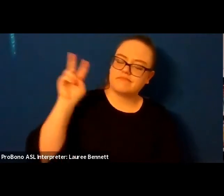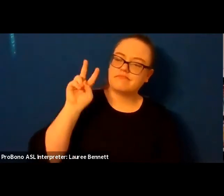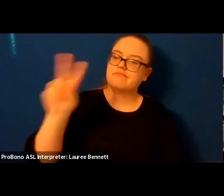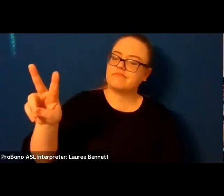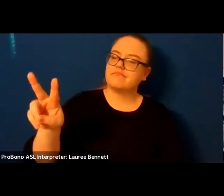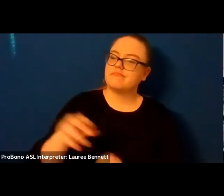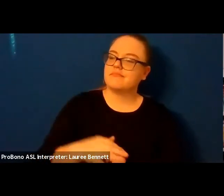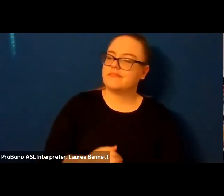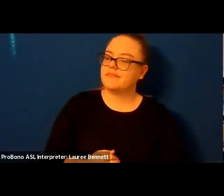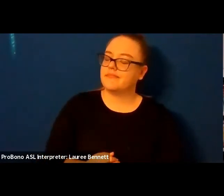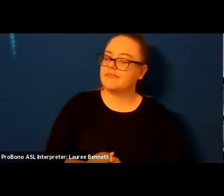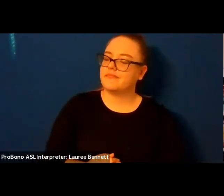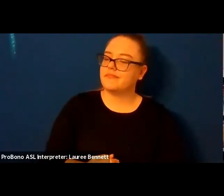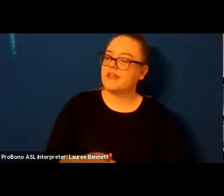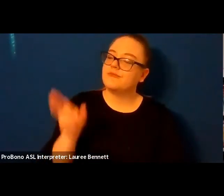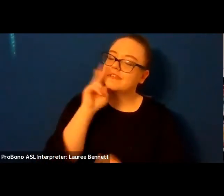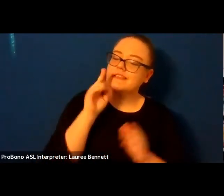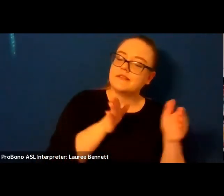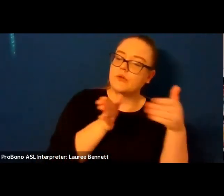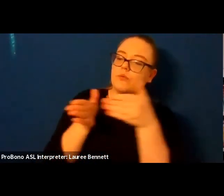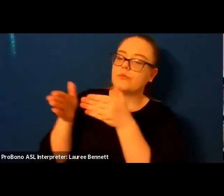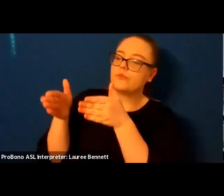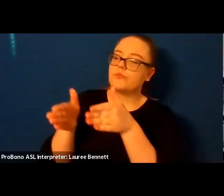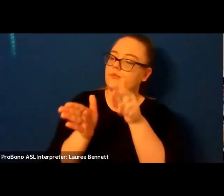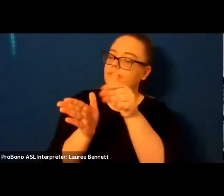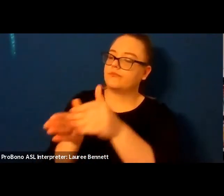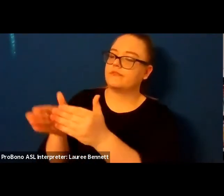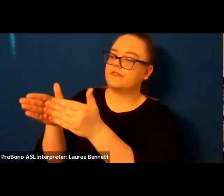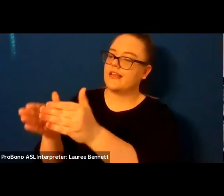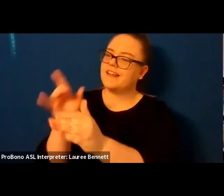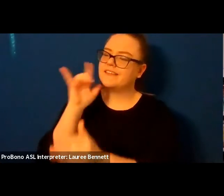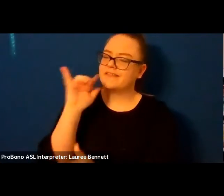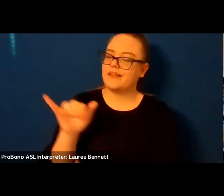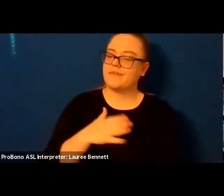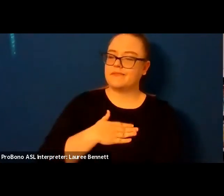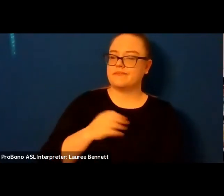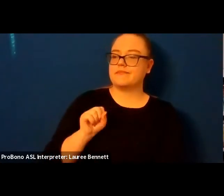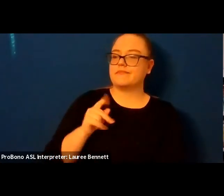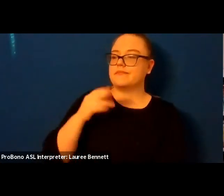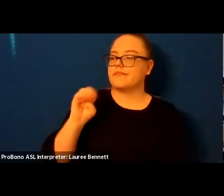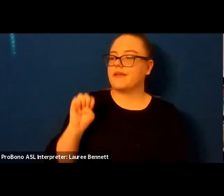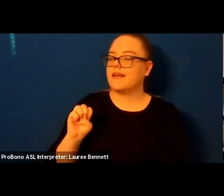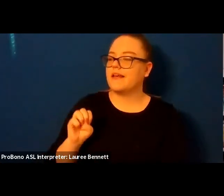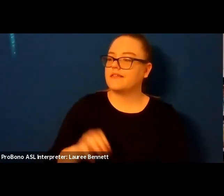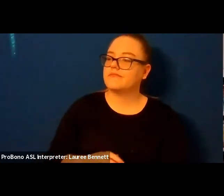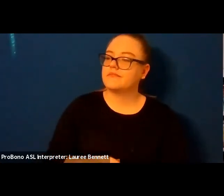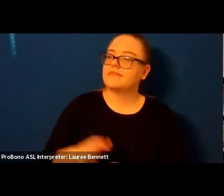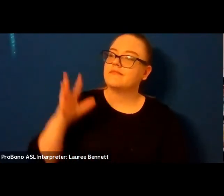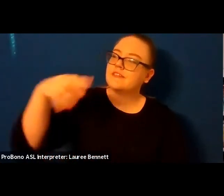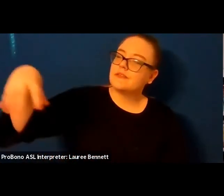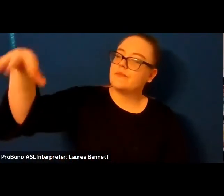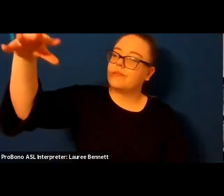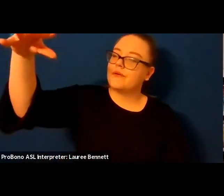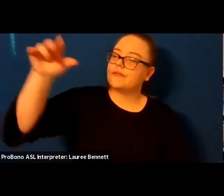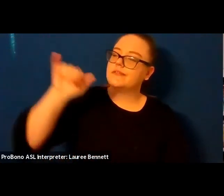the bone white road remnant press of my spine the far smoke is my father's